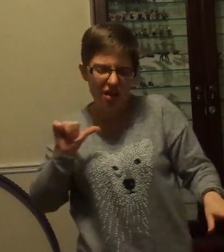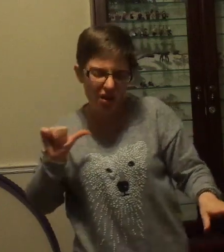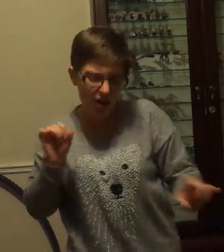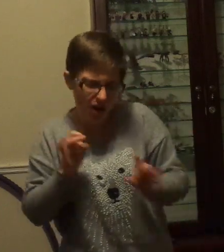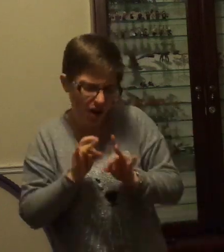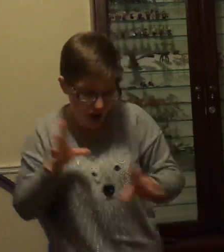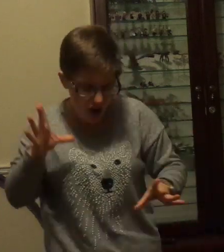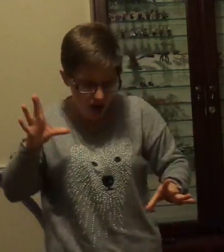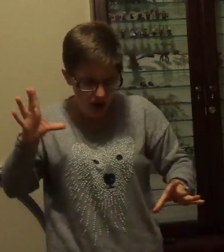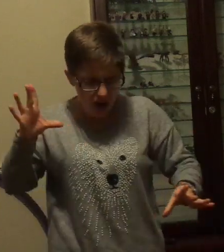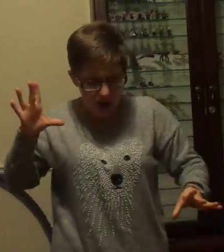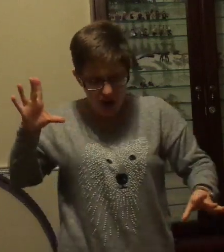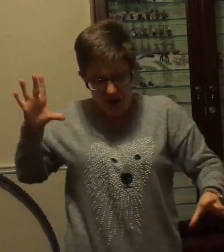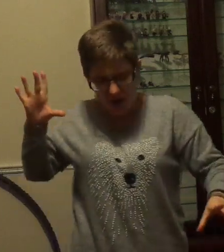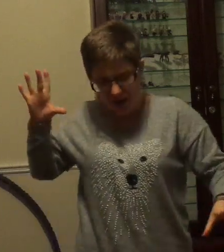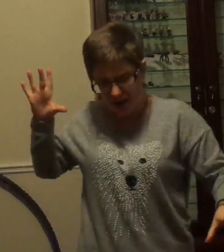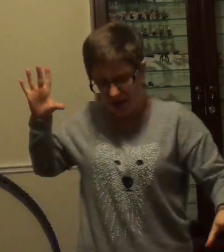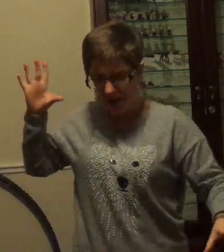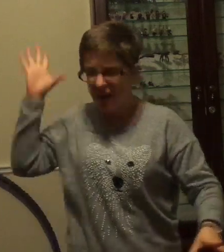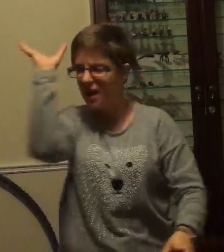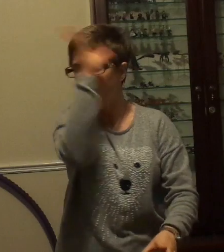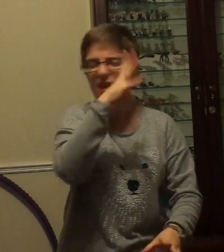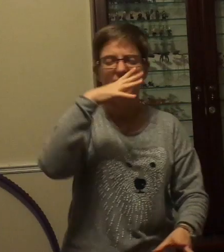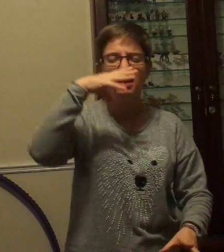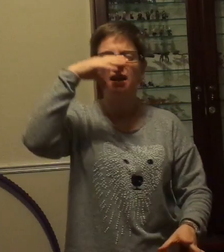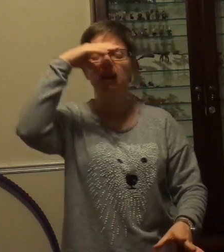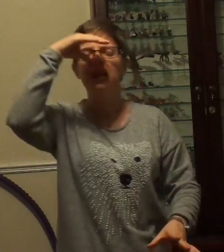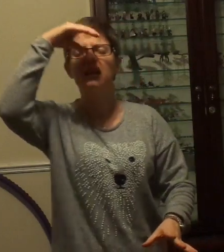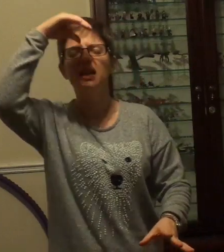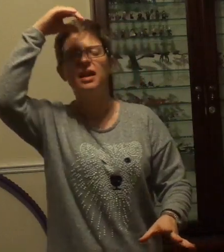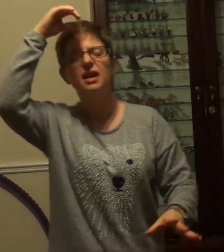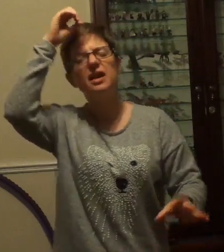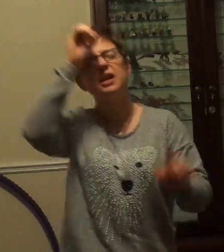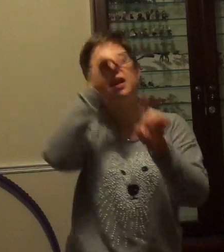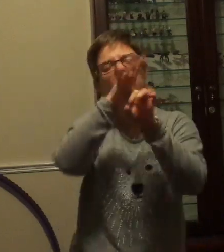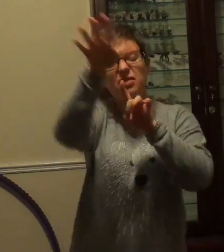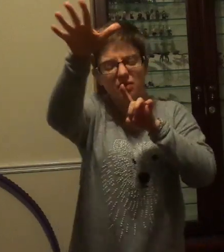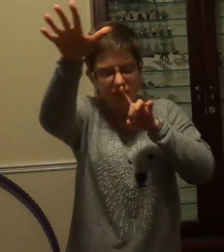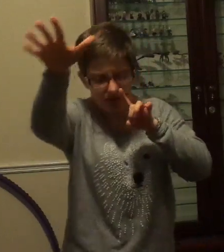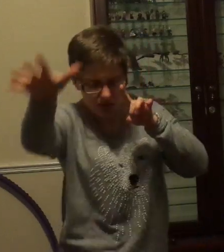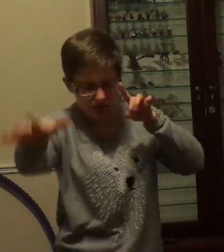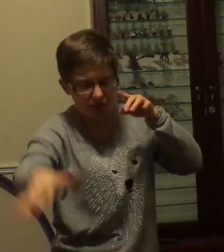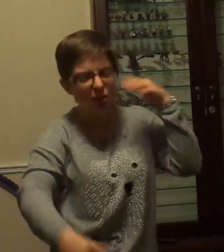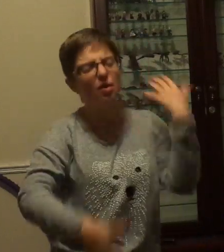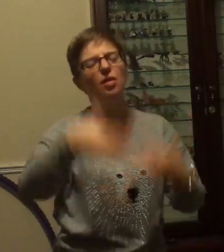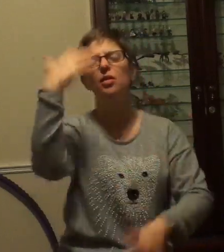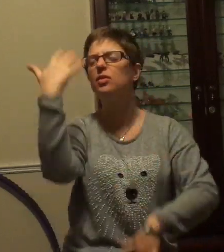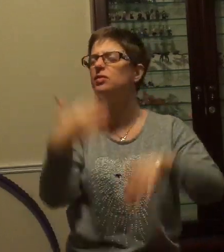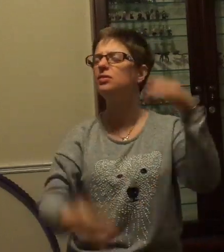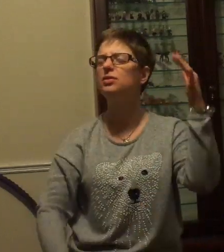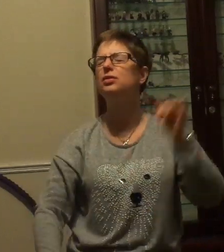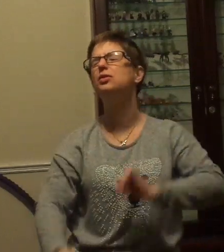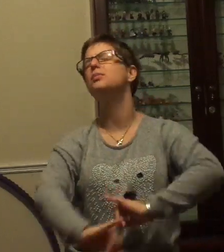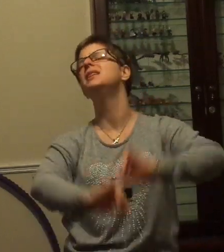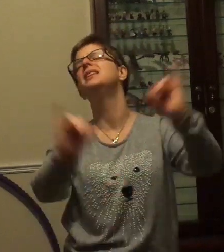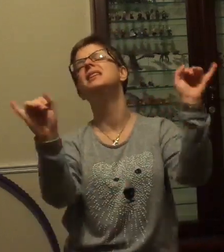that leaves your soul to bleed.